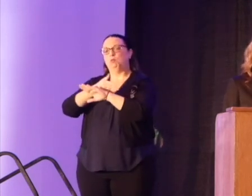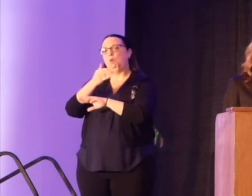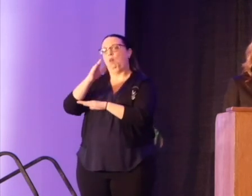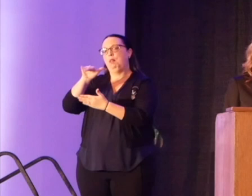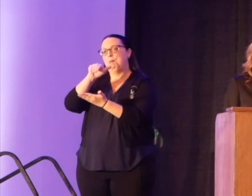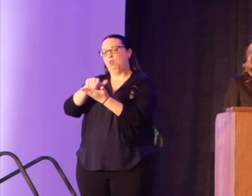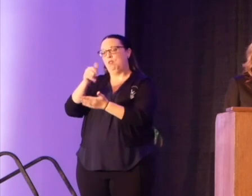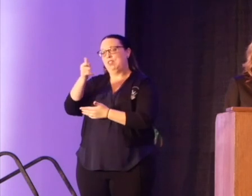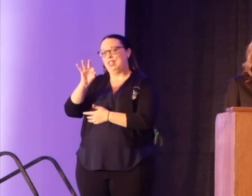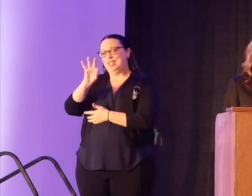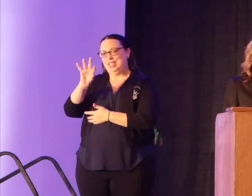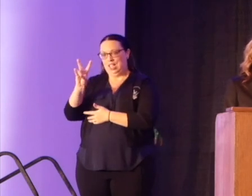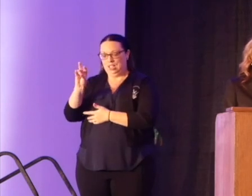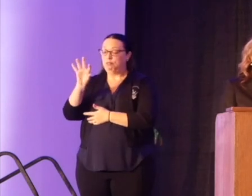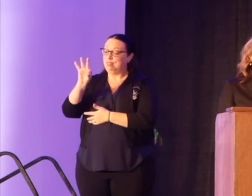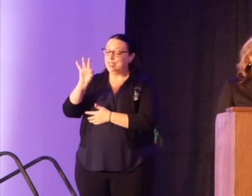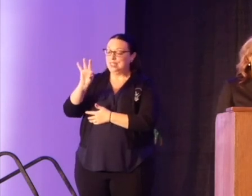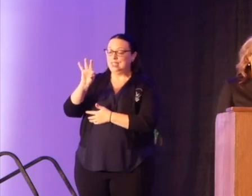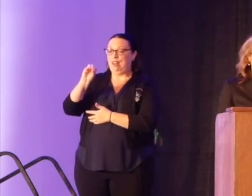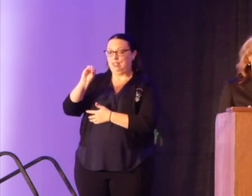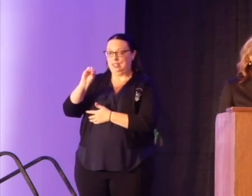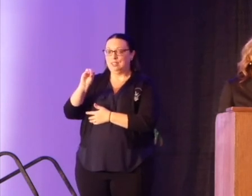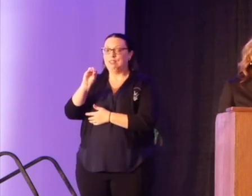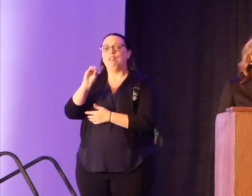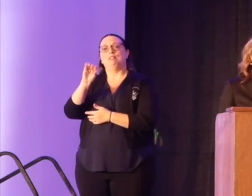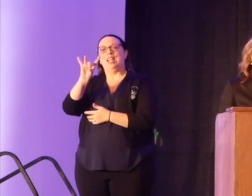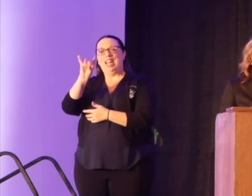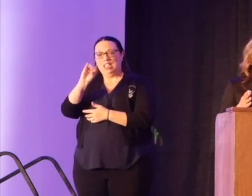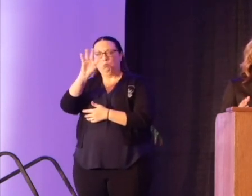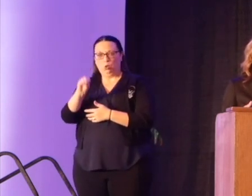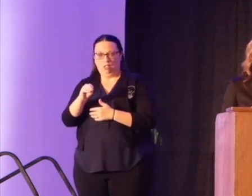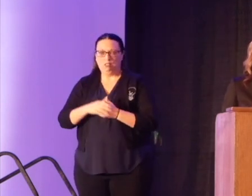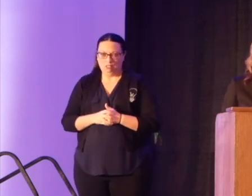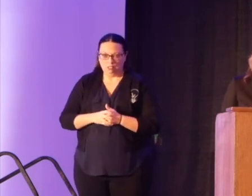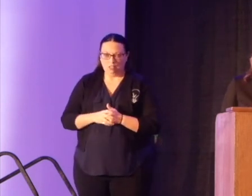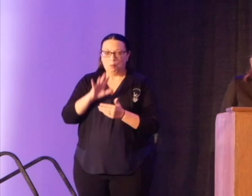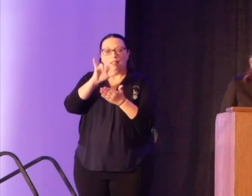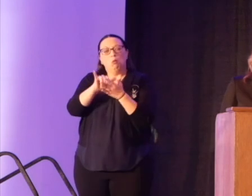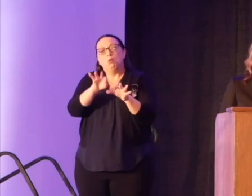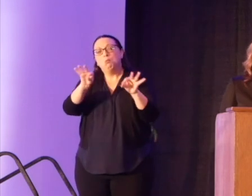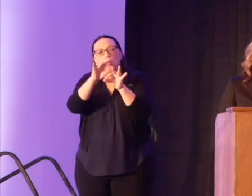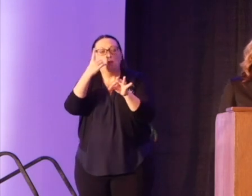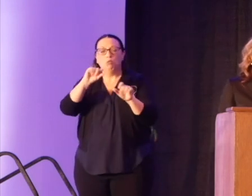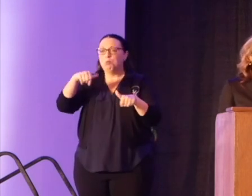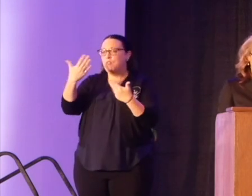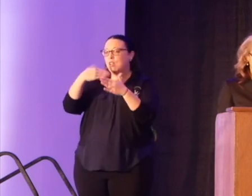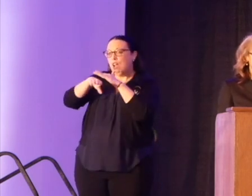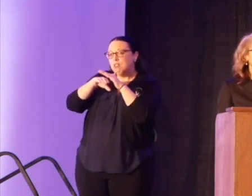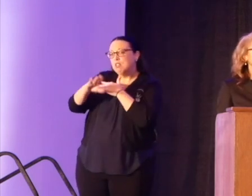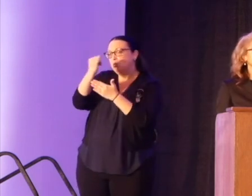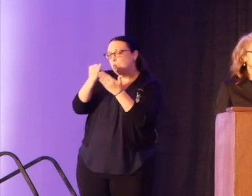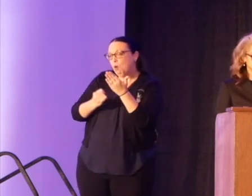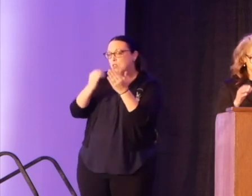87%. Yet these organizations were essential to providing access to arts education for low